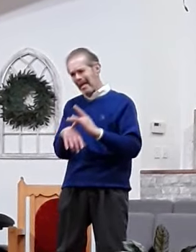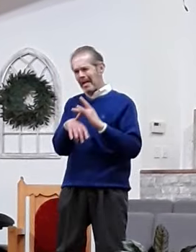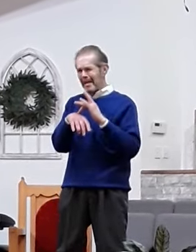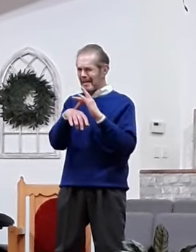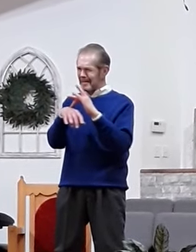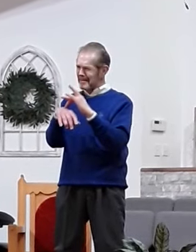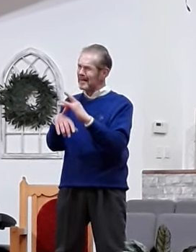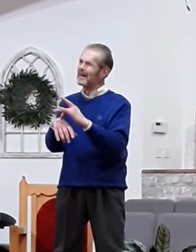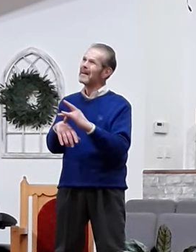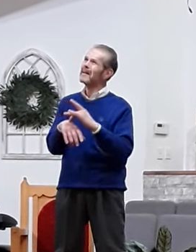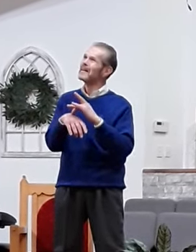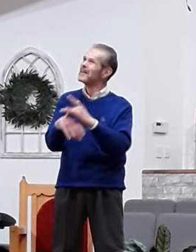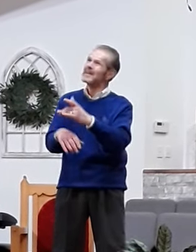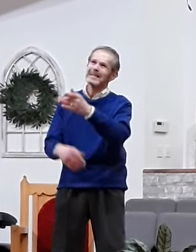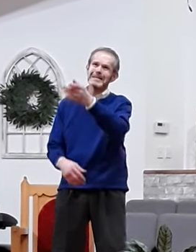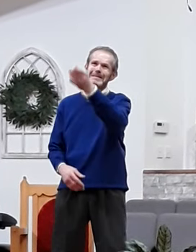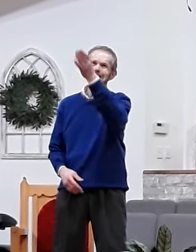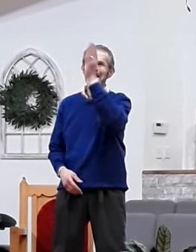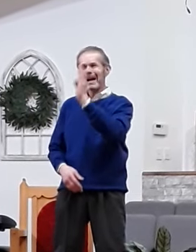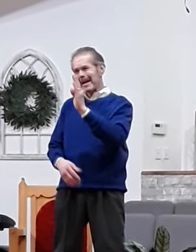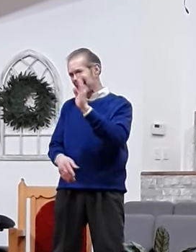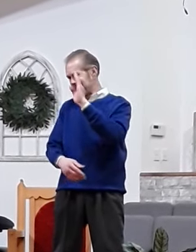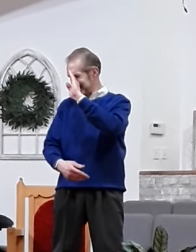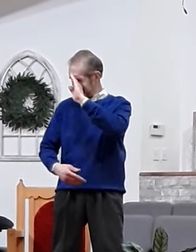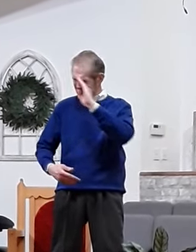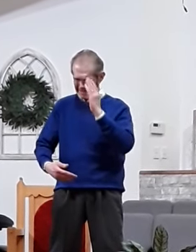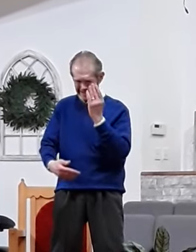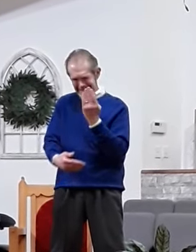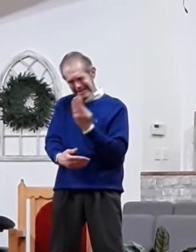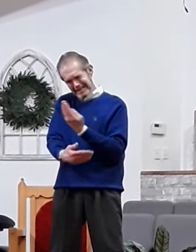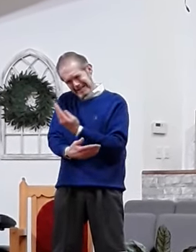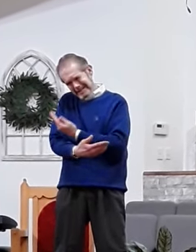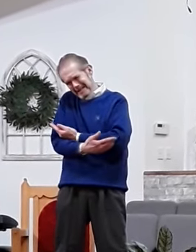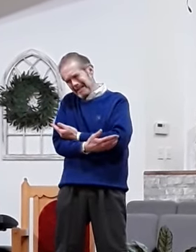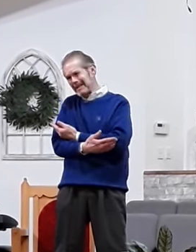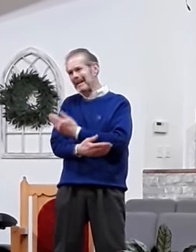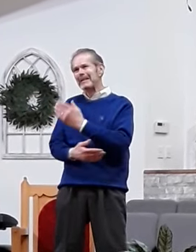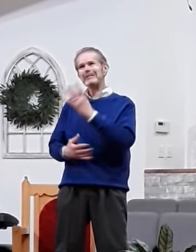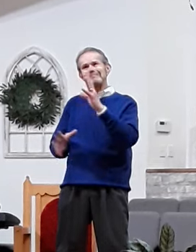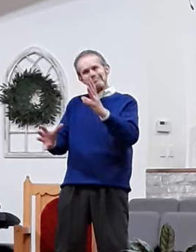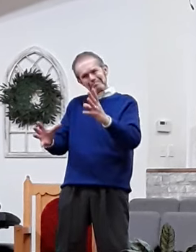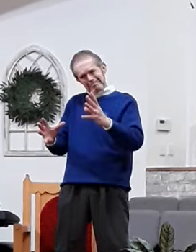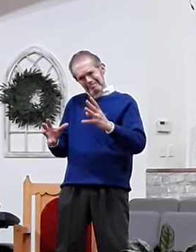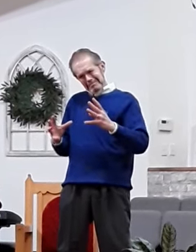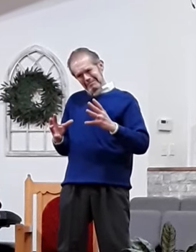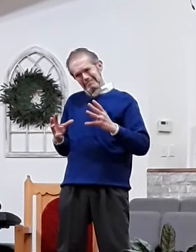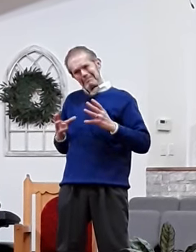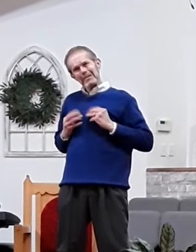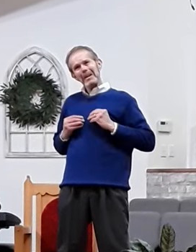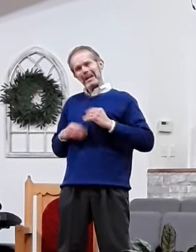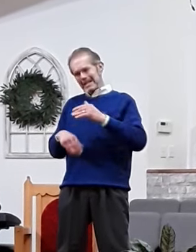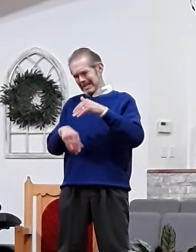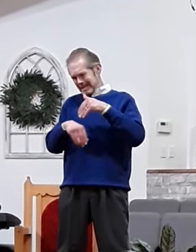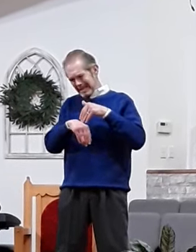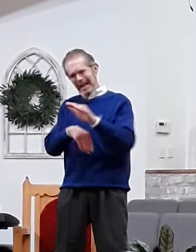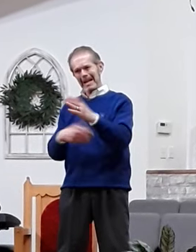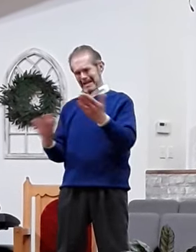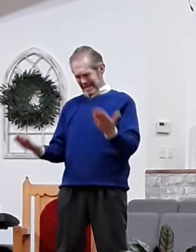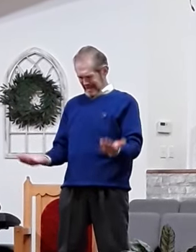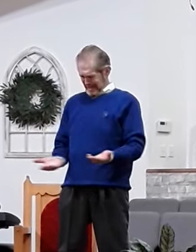of God, His Son not sparing, sent Him